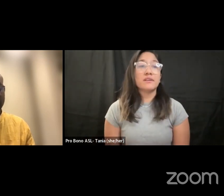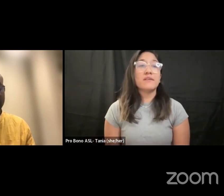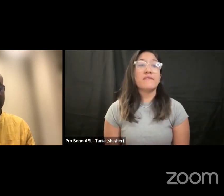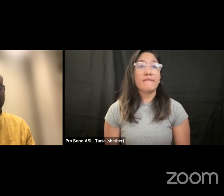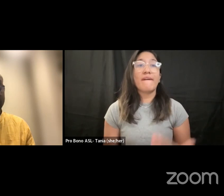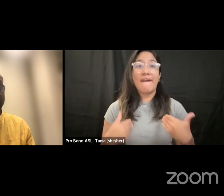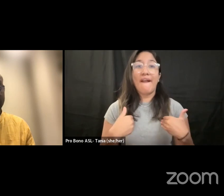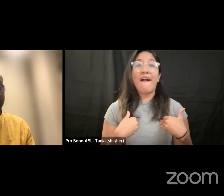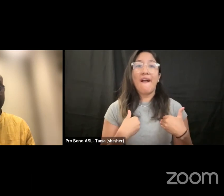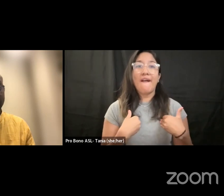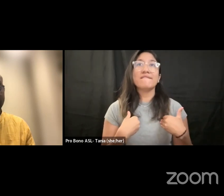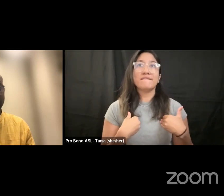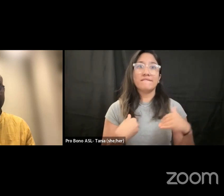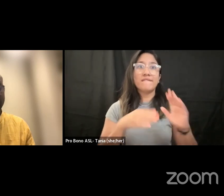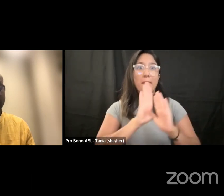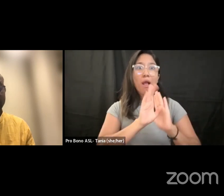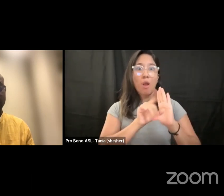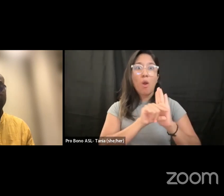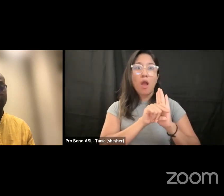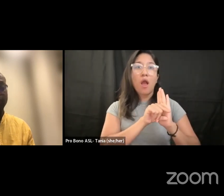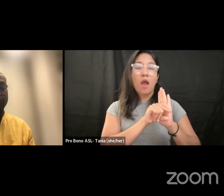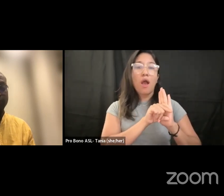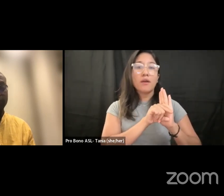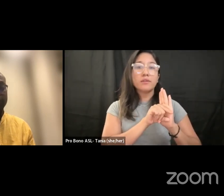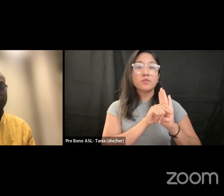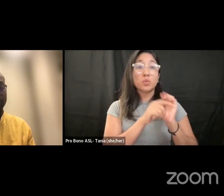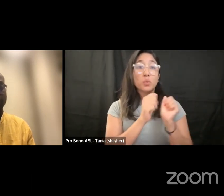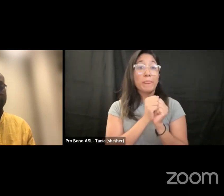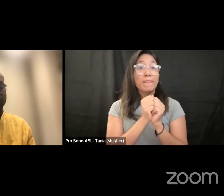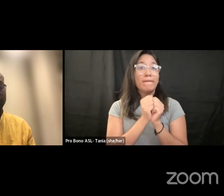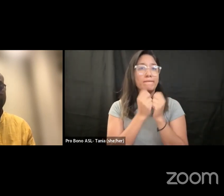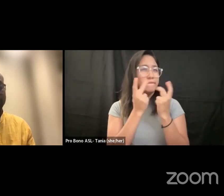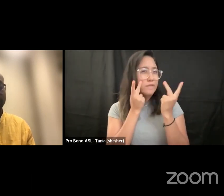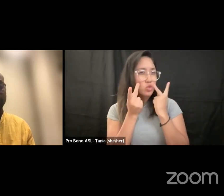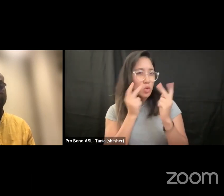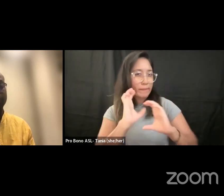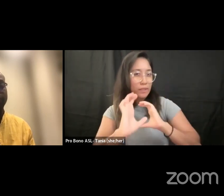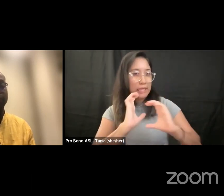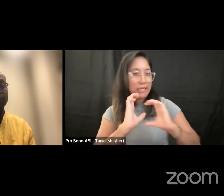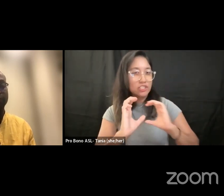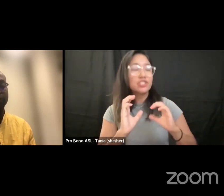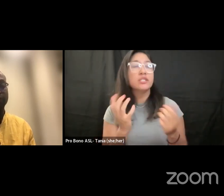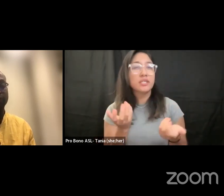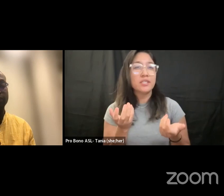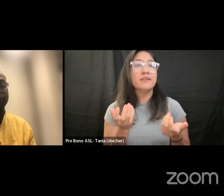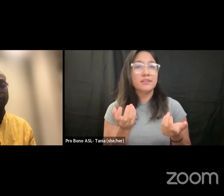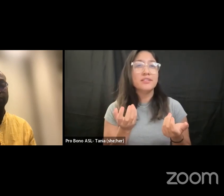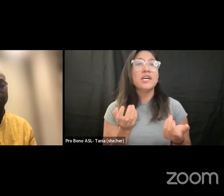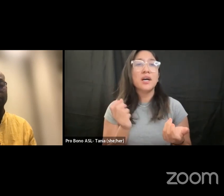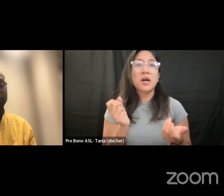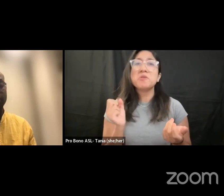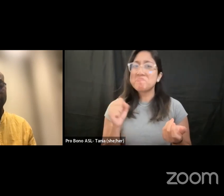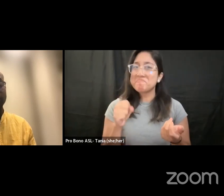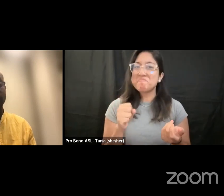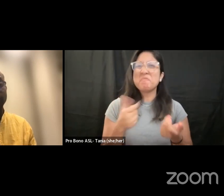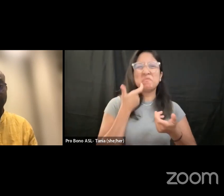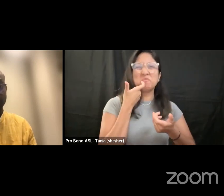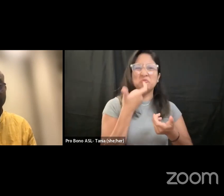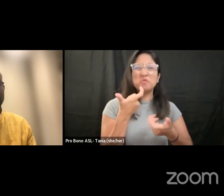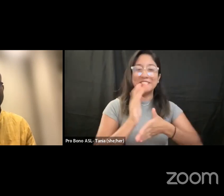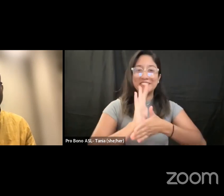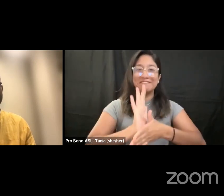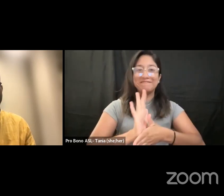i still have a background in visual communication um so yeah let's just watch the video